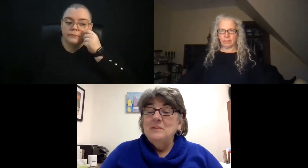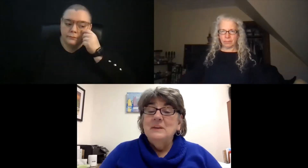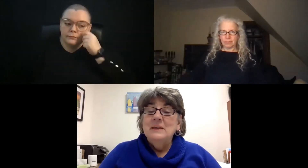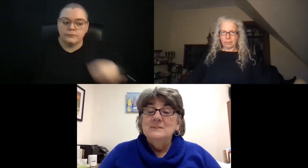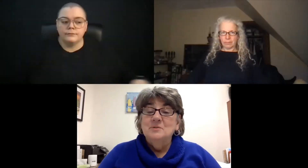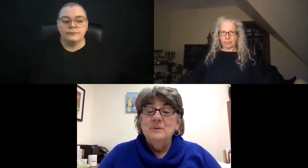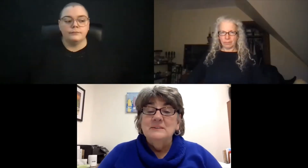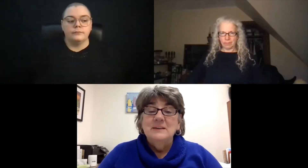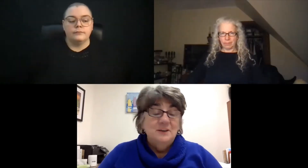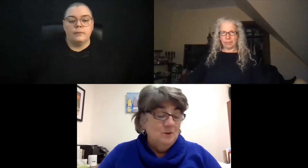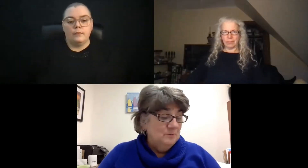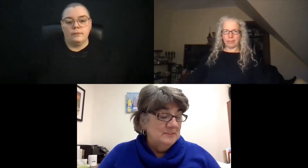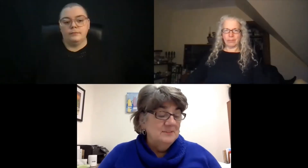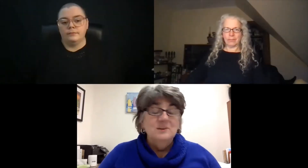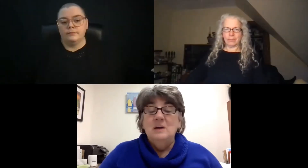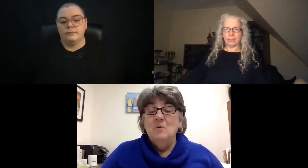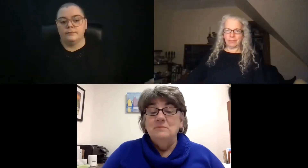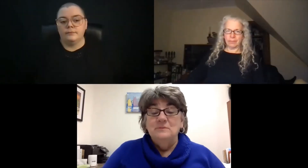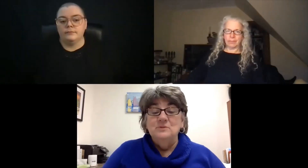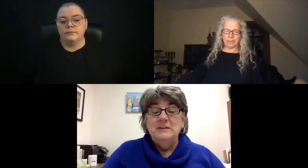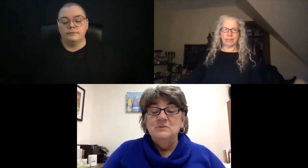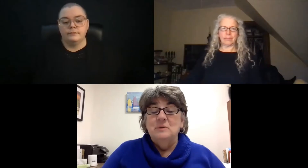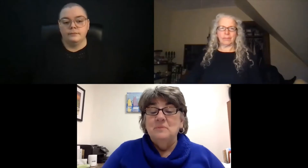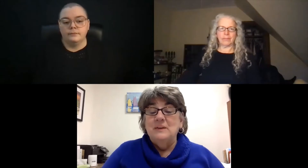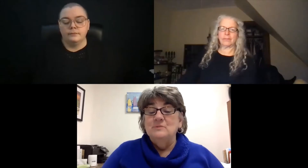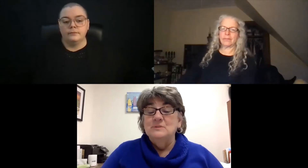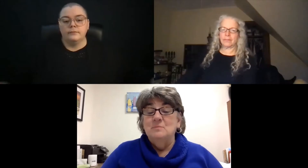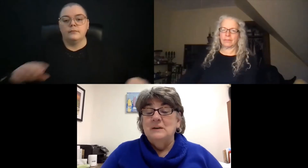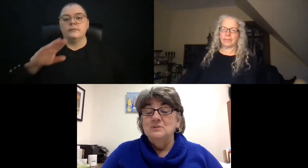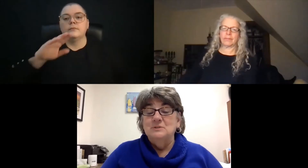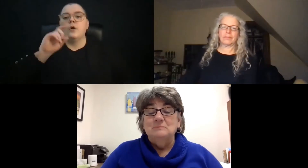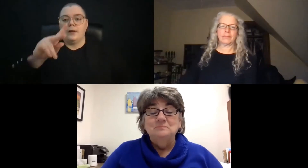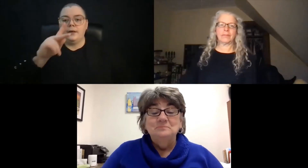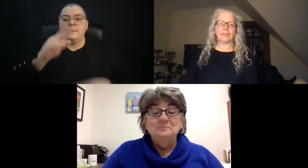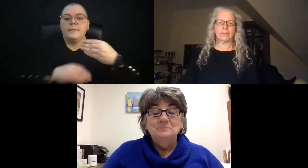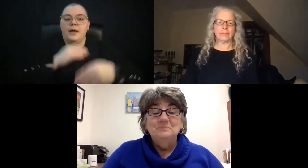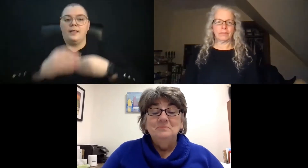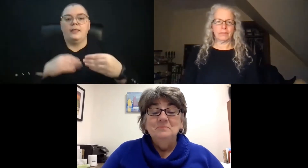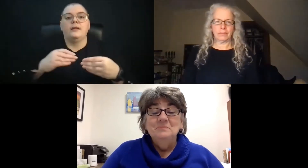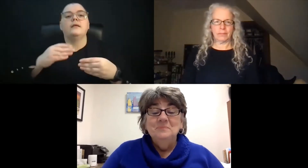So Bethany has agreed to take notes this time off of the transcript. Thank you so much.